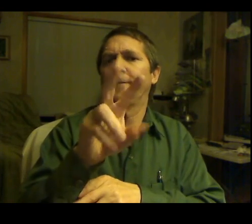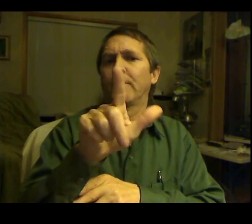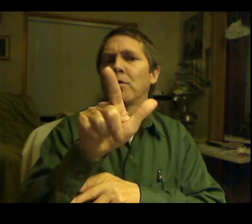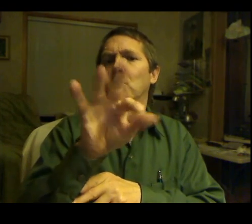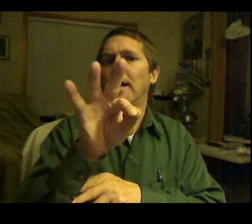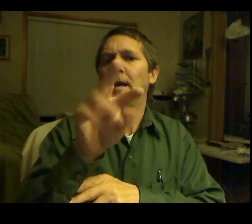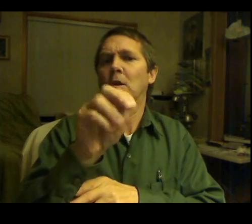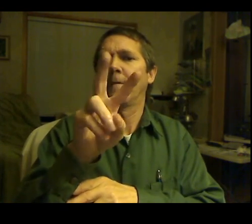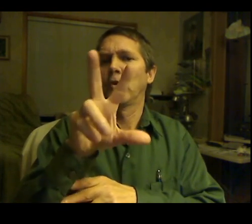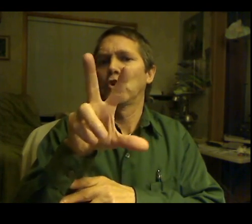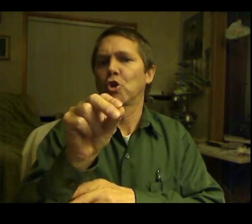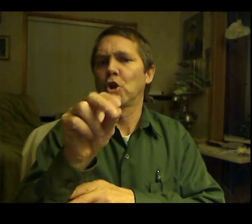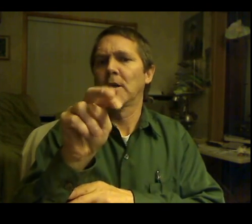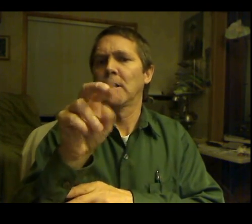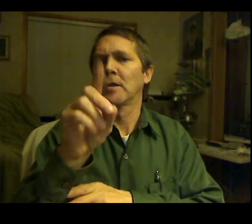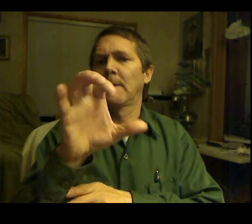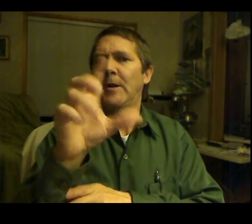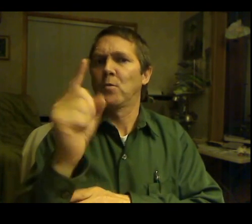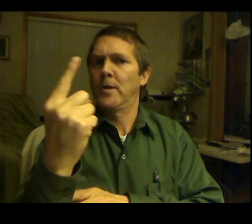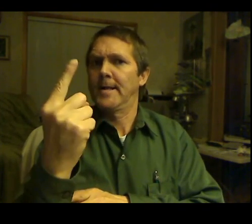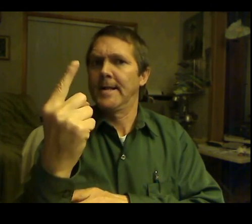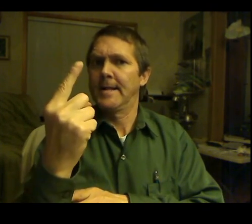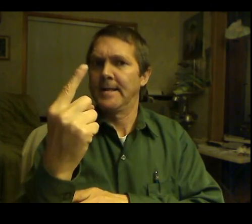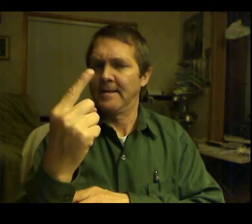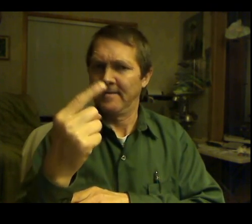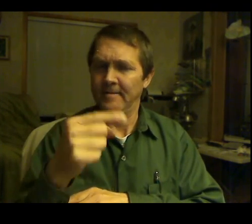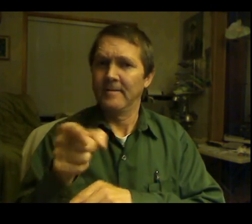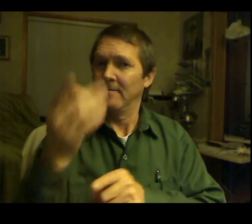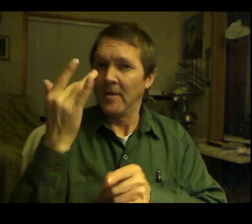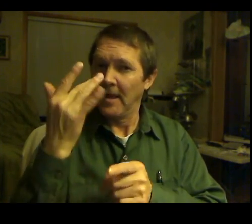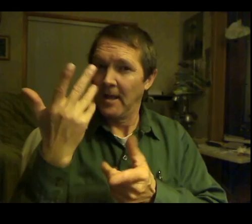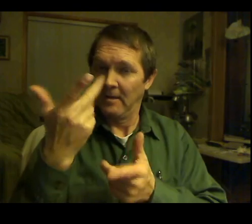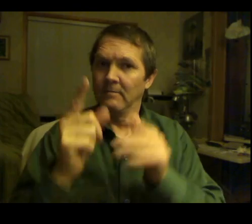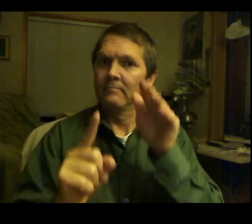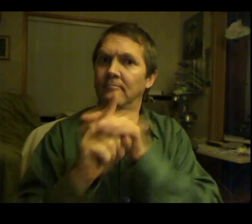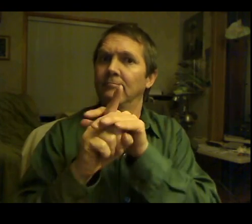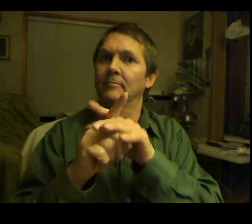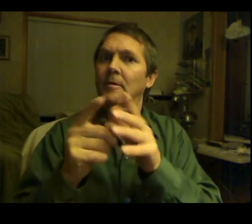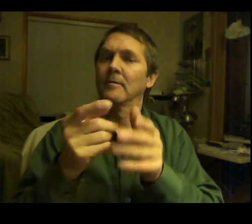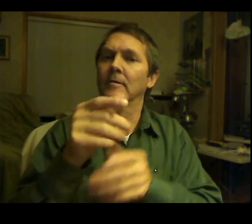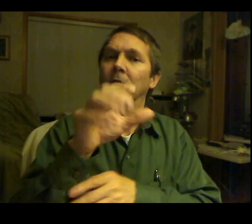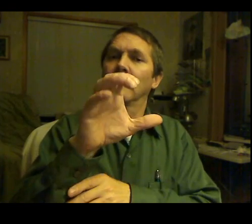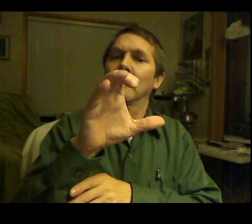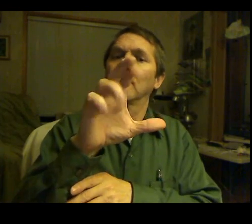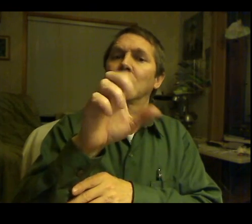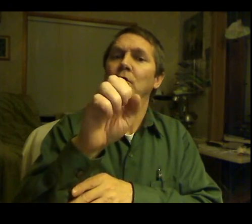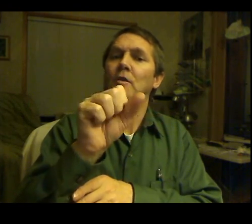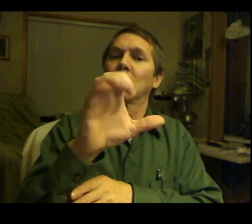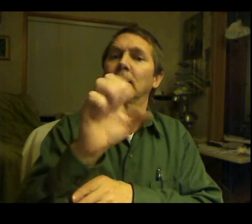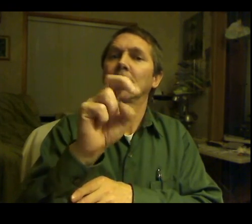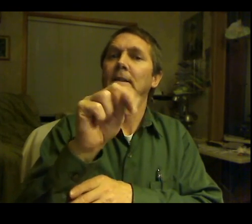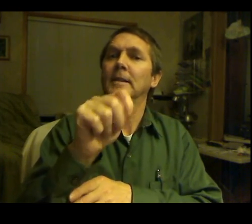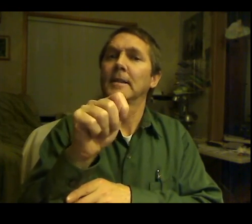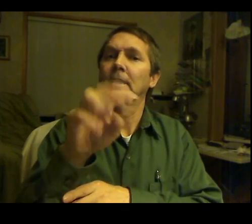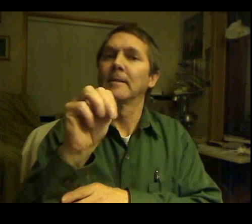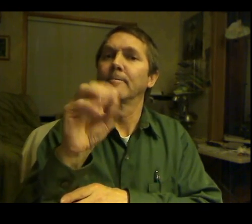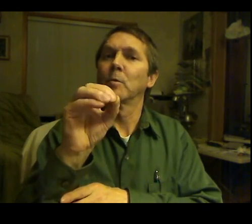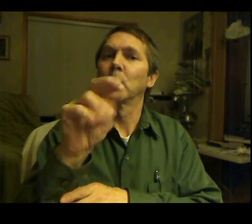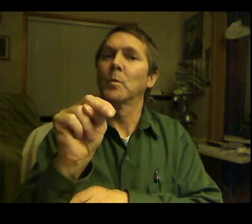Let's say all of your ideas are put in place. What are we going to look like? What are we going look like? What are going to like in 20 years? We have something, I